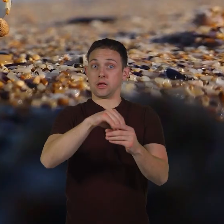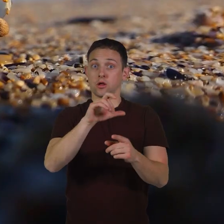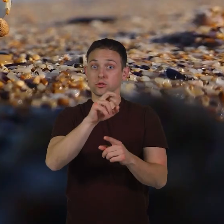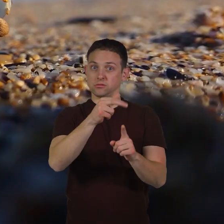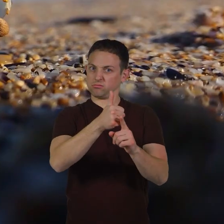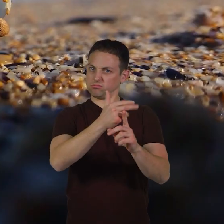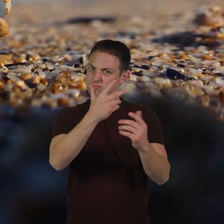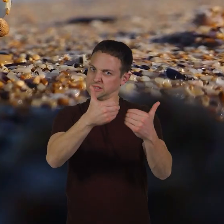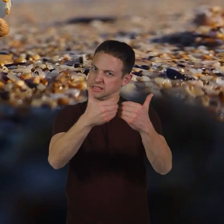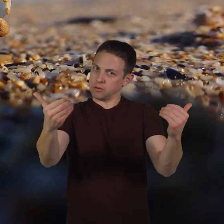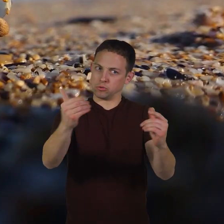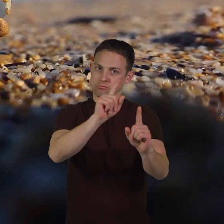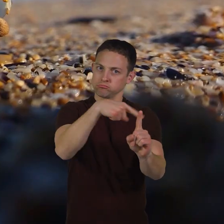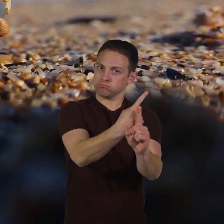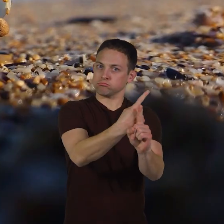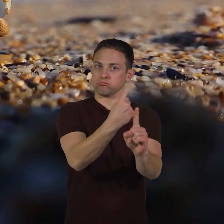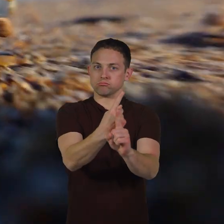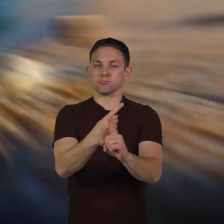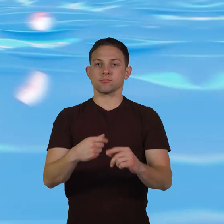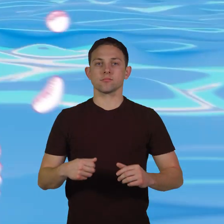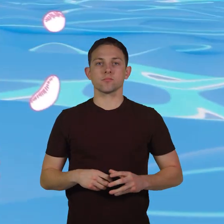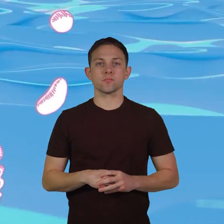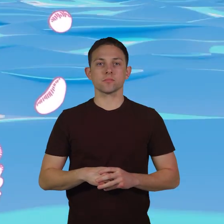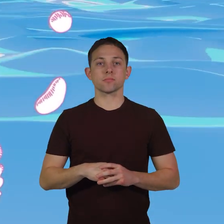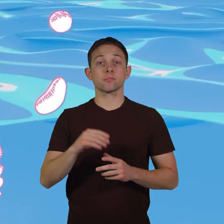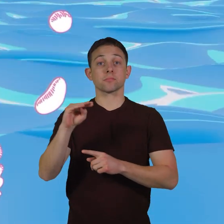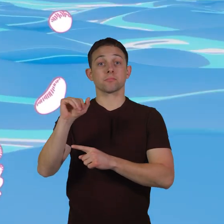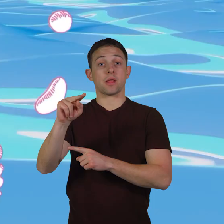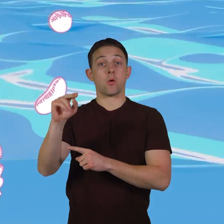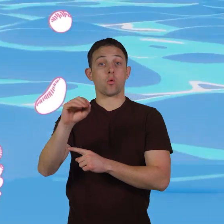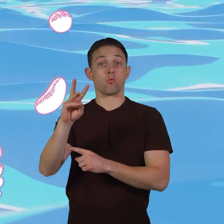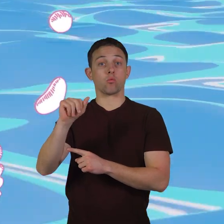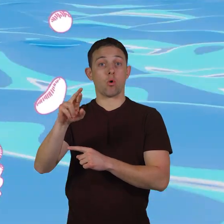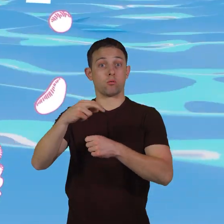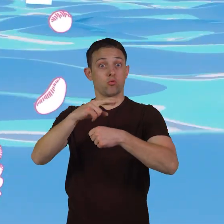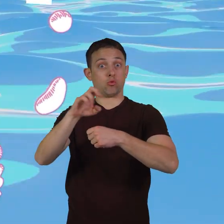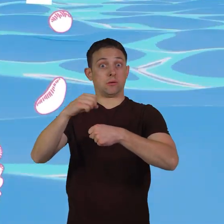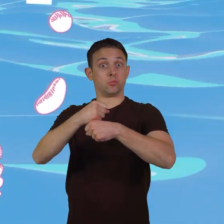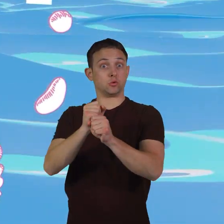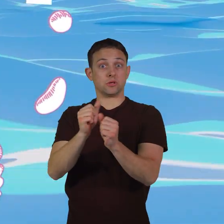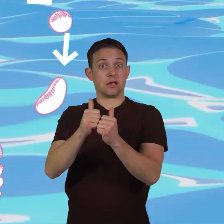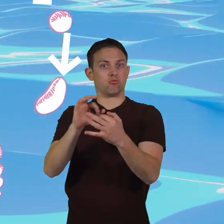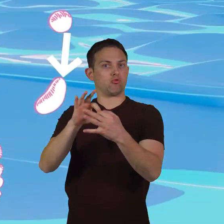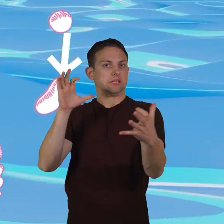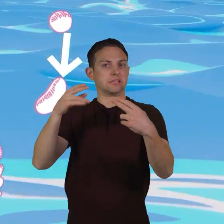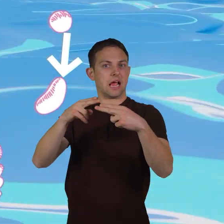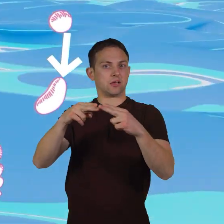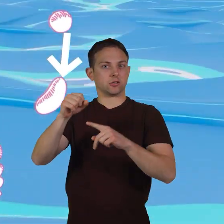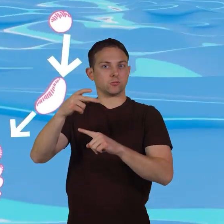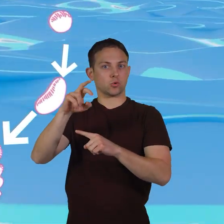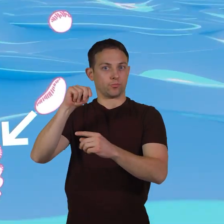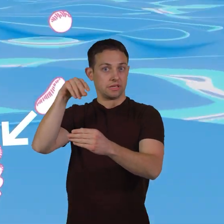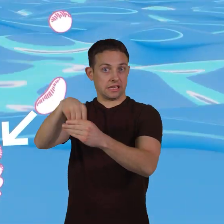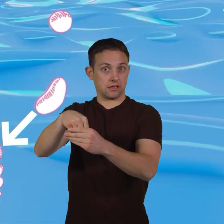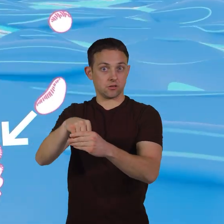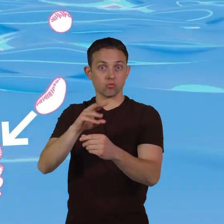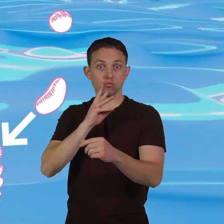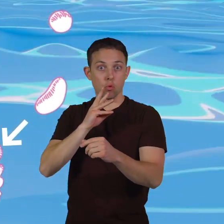remains a separate colony. A manowar reproduces by releasing eggs and sperm into the water. After